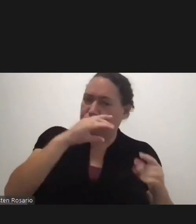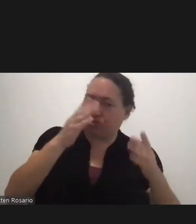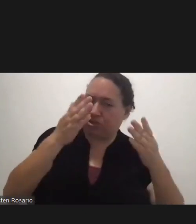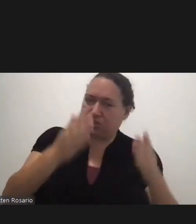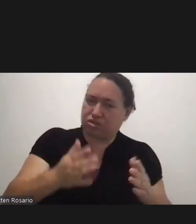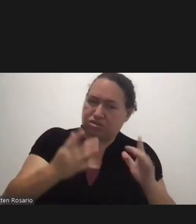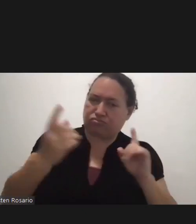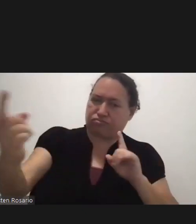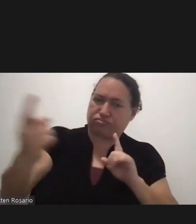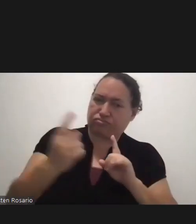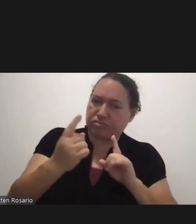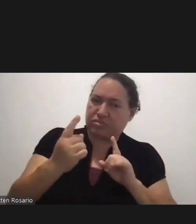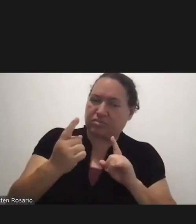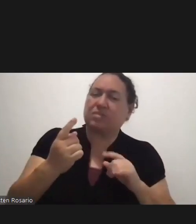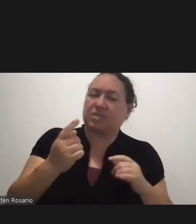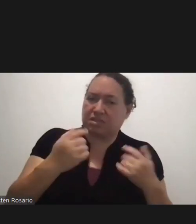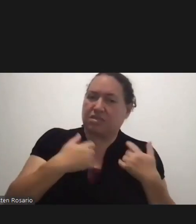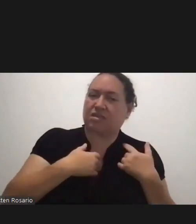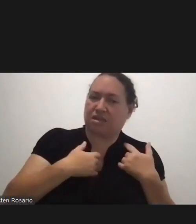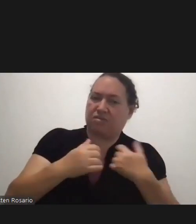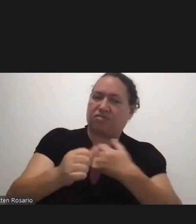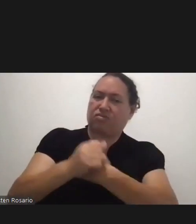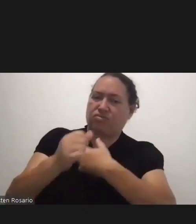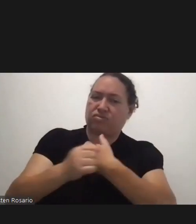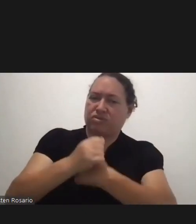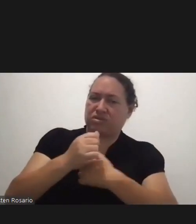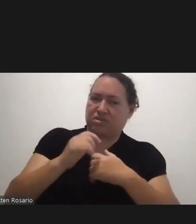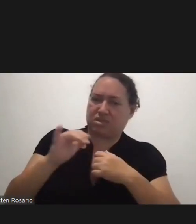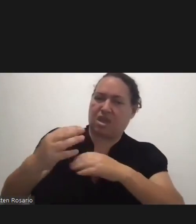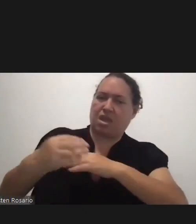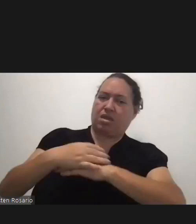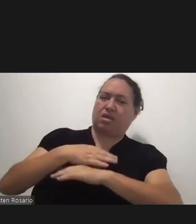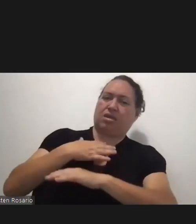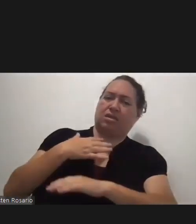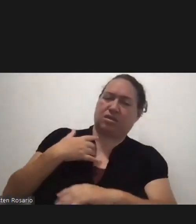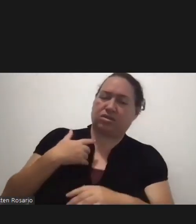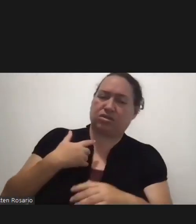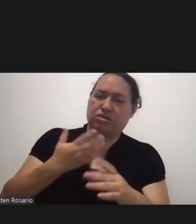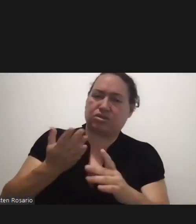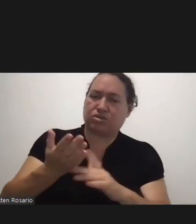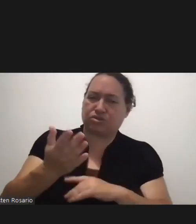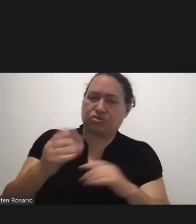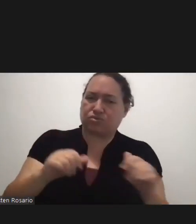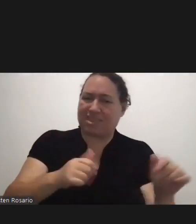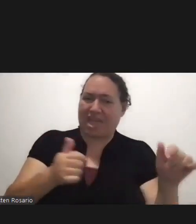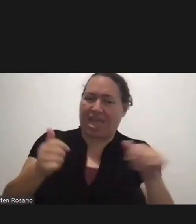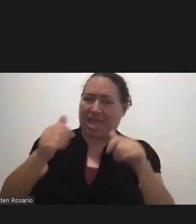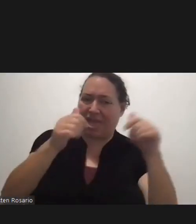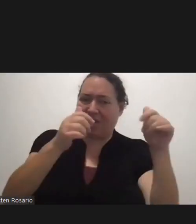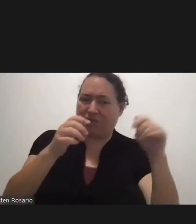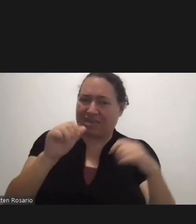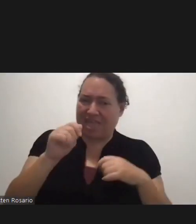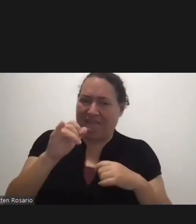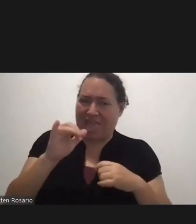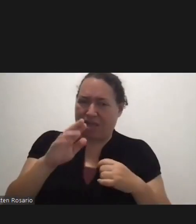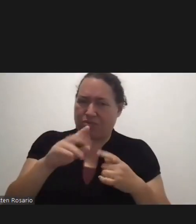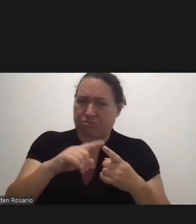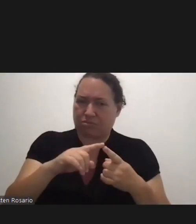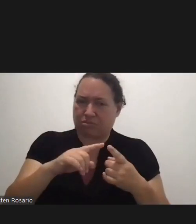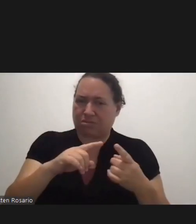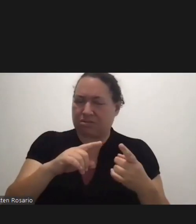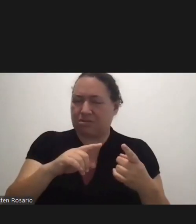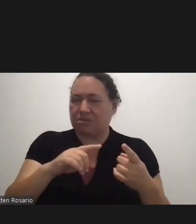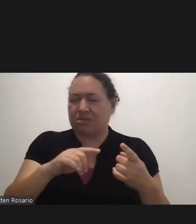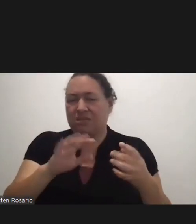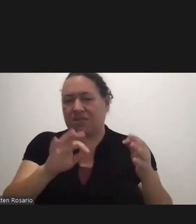There Is Still That Risk Of Transmission Through Aerosol Means If You're Not Wearing